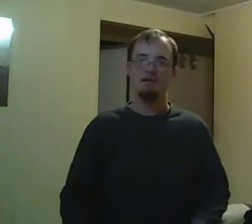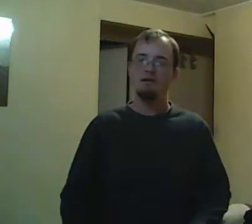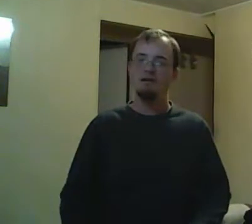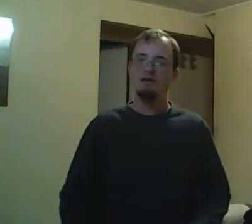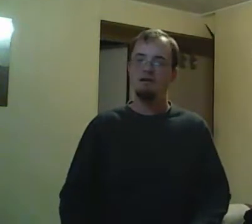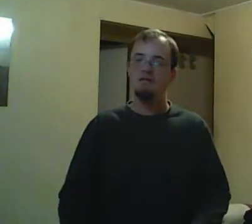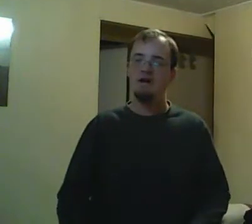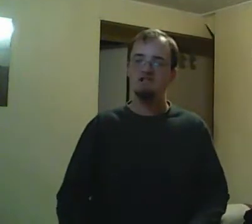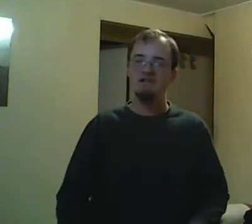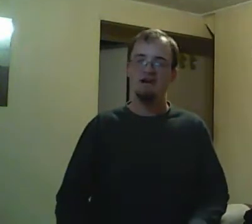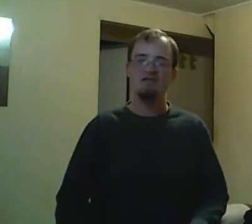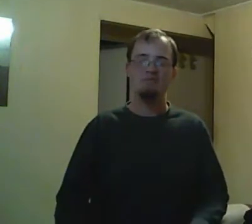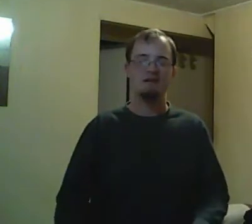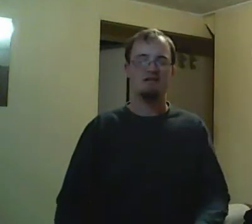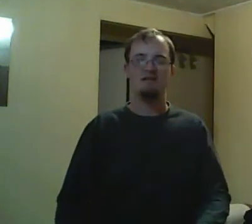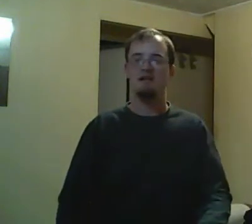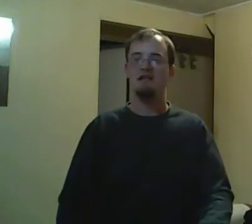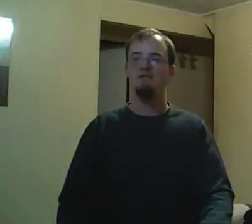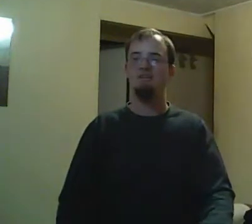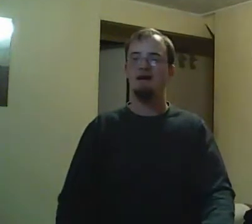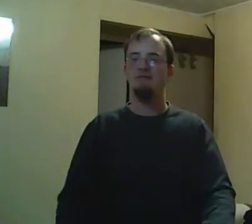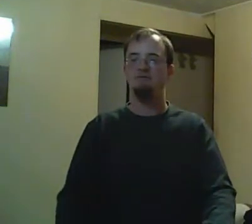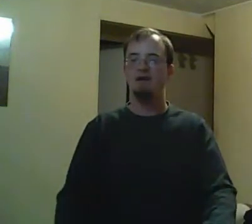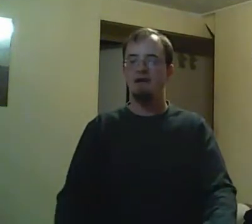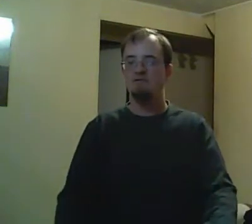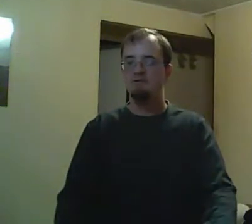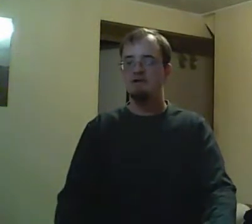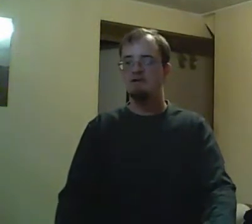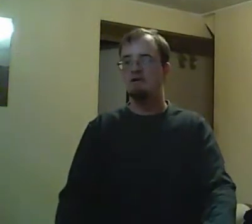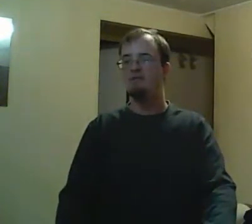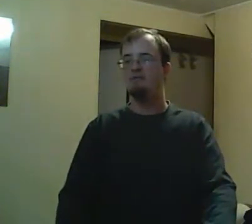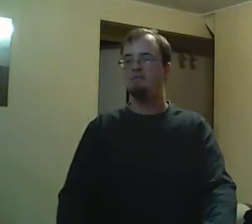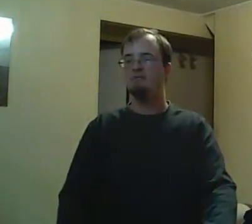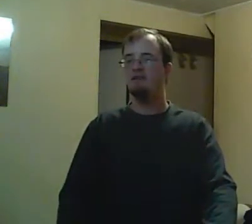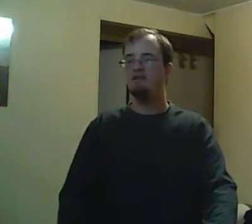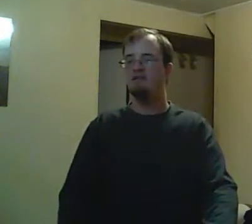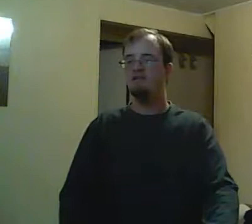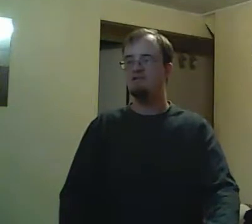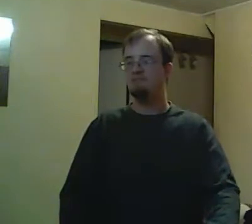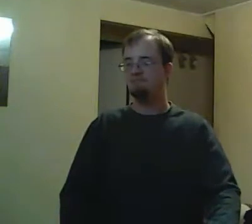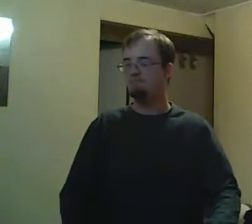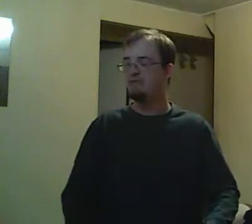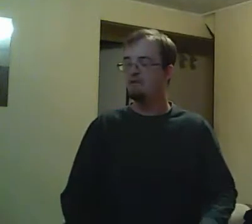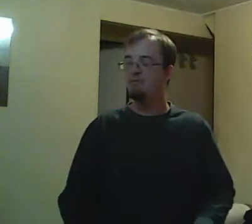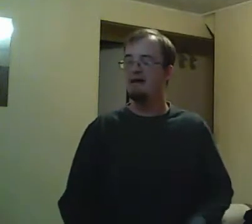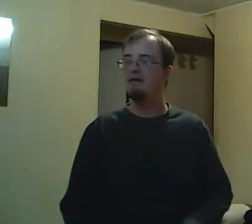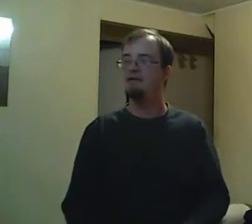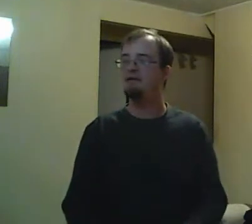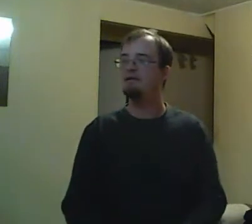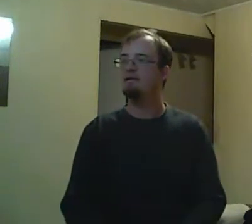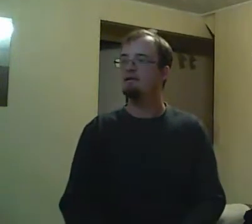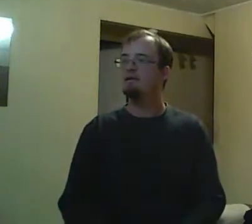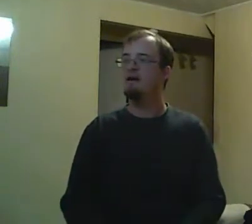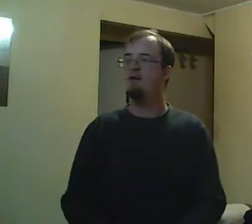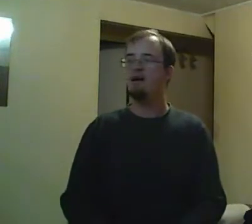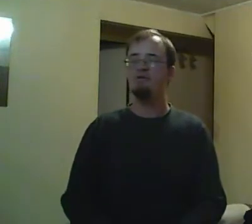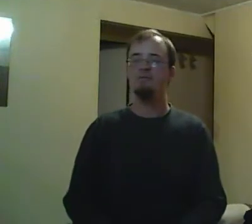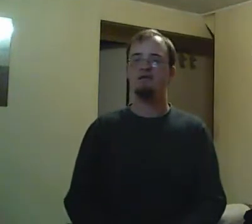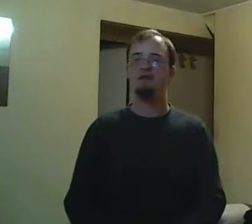that his parents didn't clue in. But they also knew that it was Rick's decision to come back to Degrassi, so he should basically tell him.